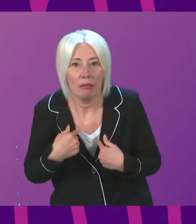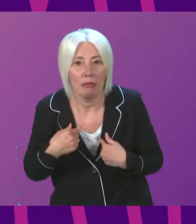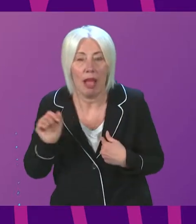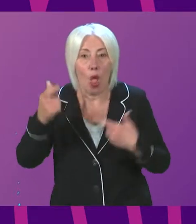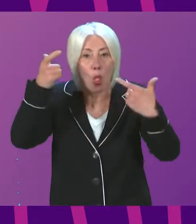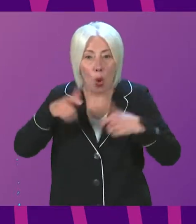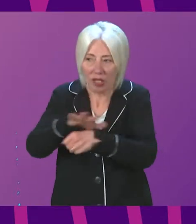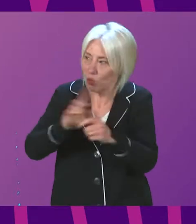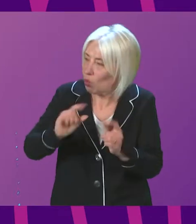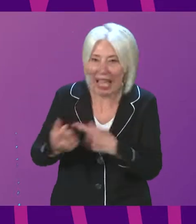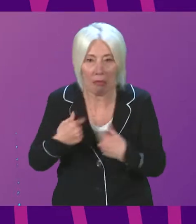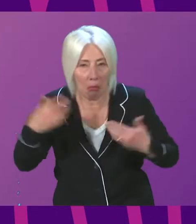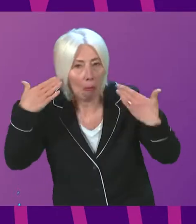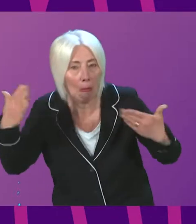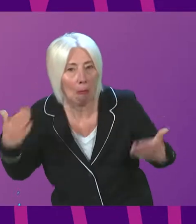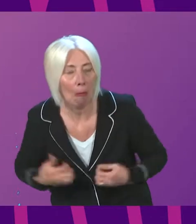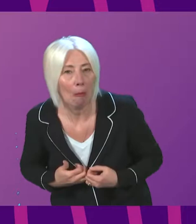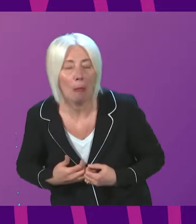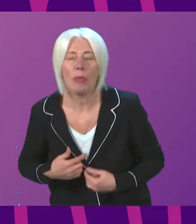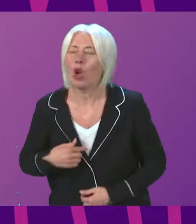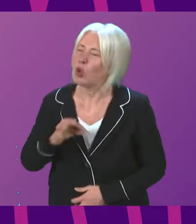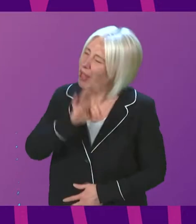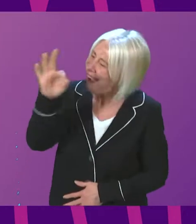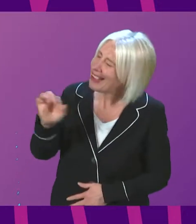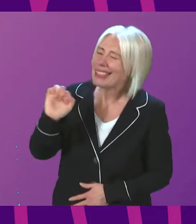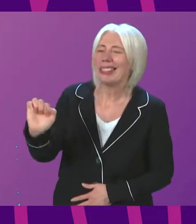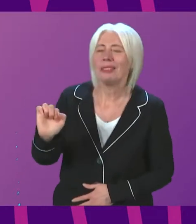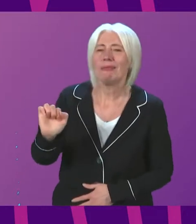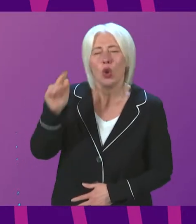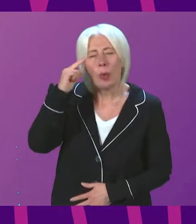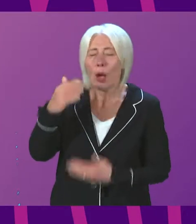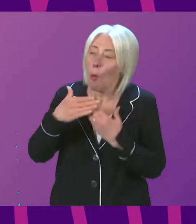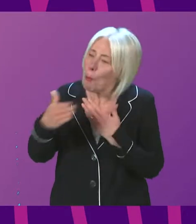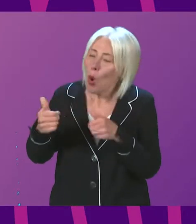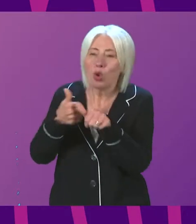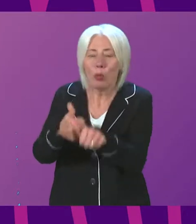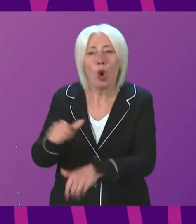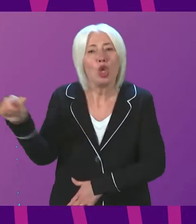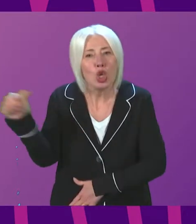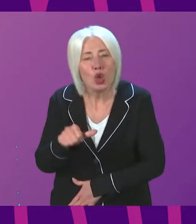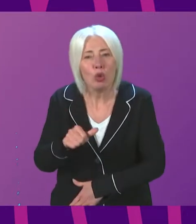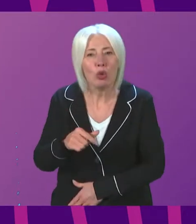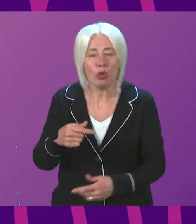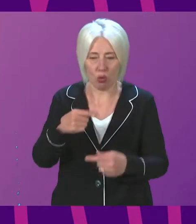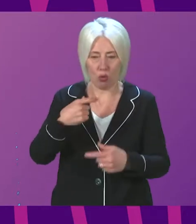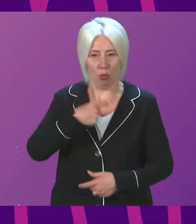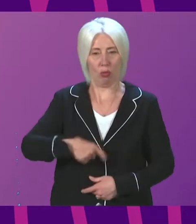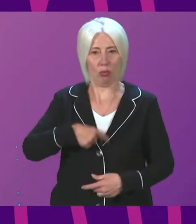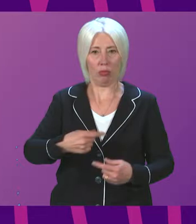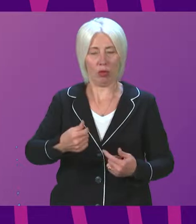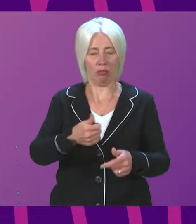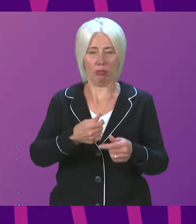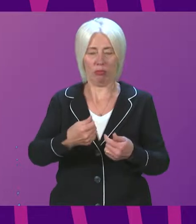court cases I ask the First Minister if she thinks that perhaps more support should be given to those victims but